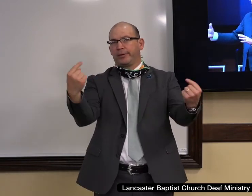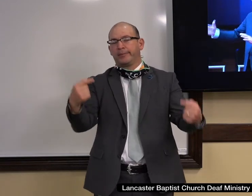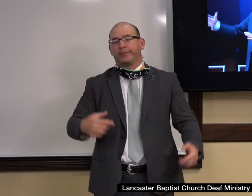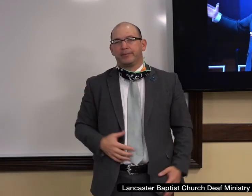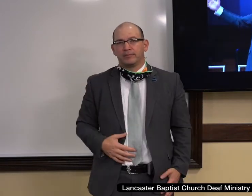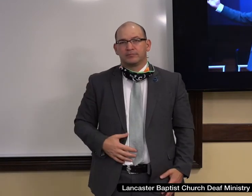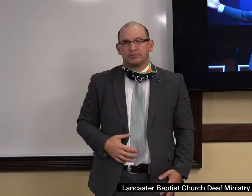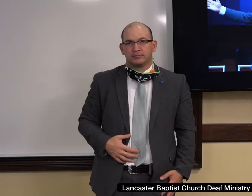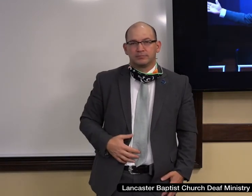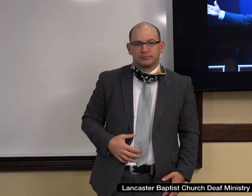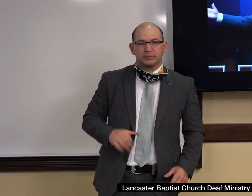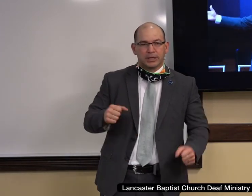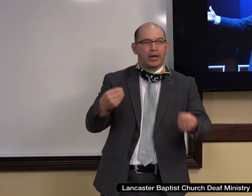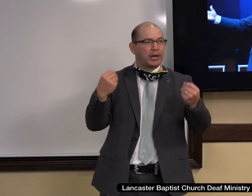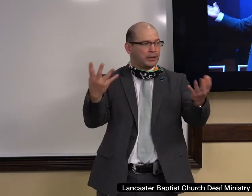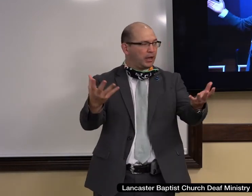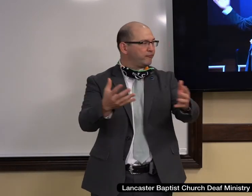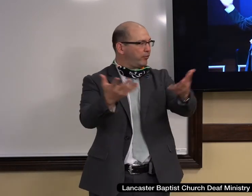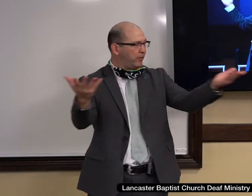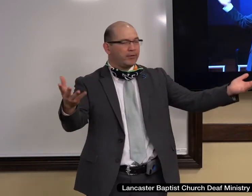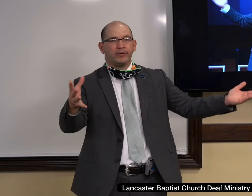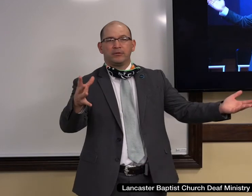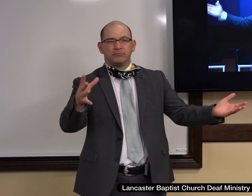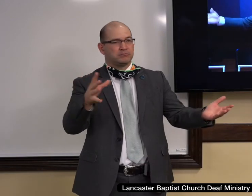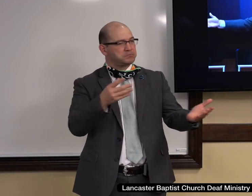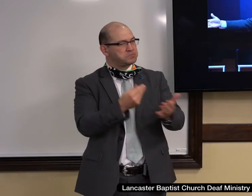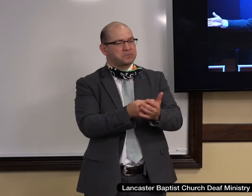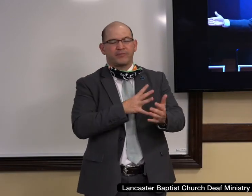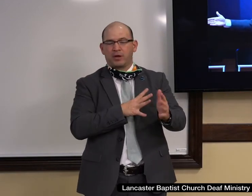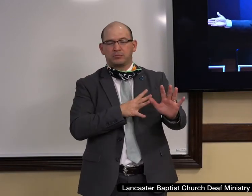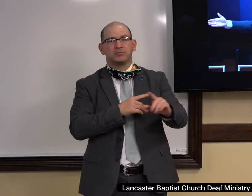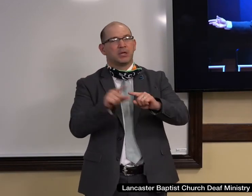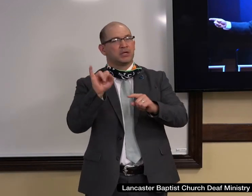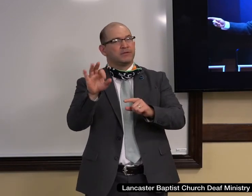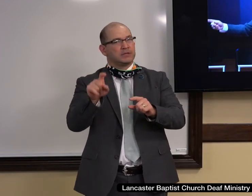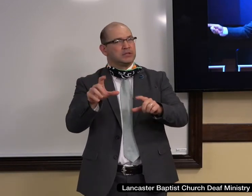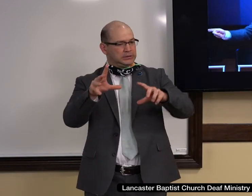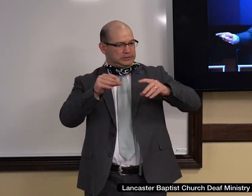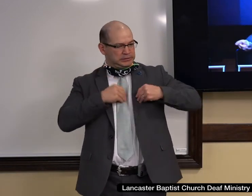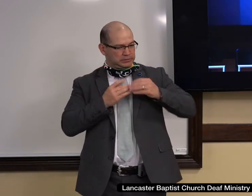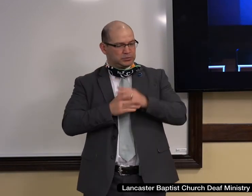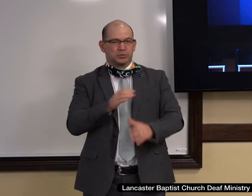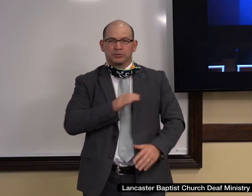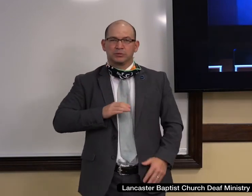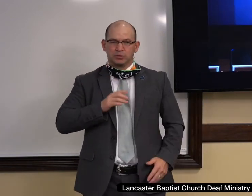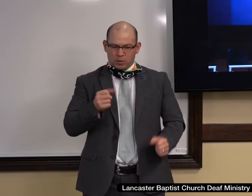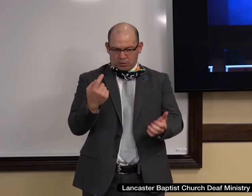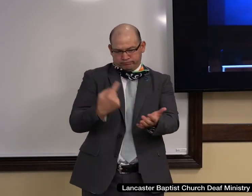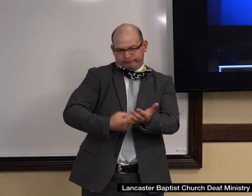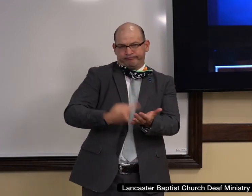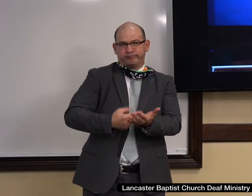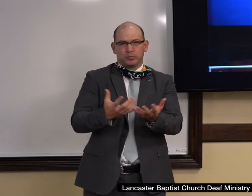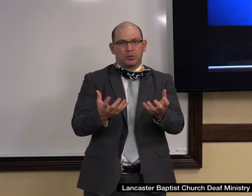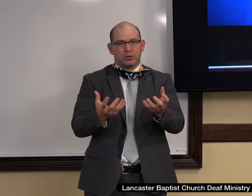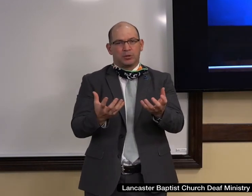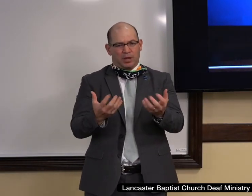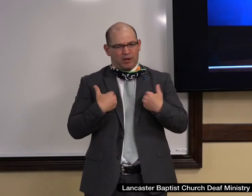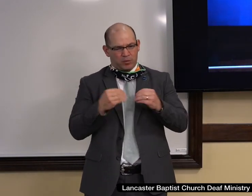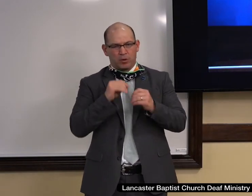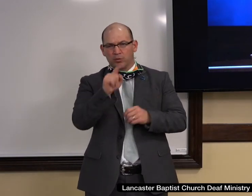You may give your offerings over to the side. But if you need to know more about a relationship with Christ, come and see one of these men. I'm going to put my mask on. I'm going to